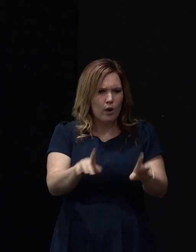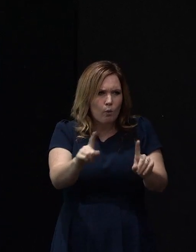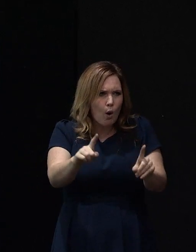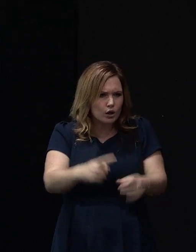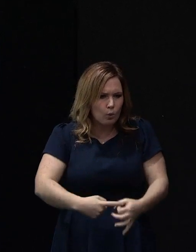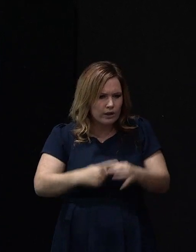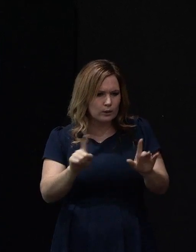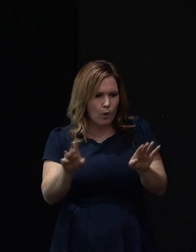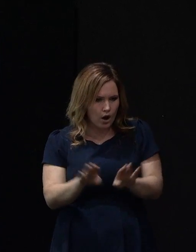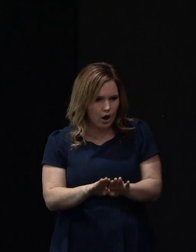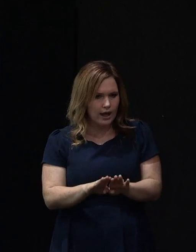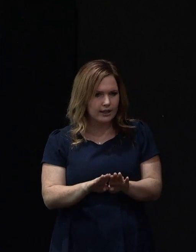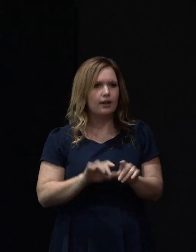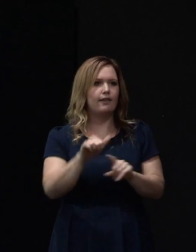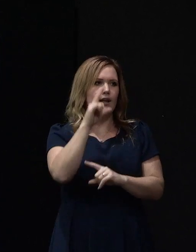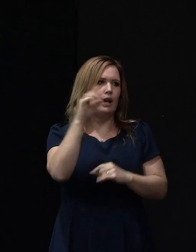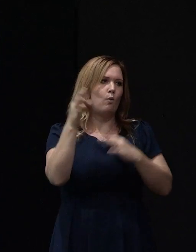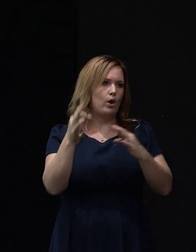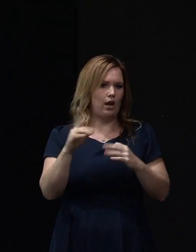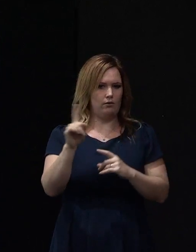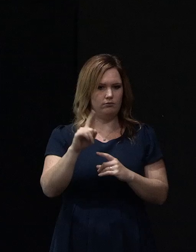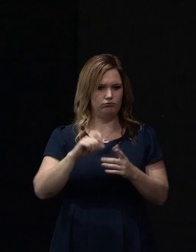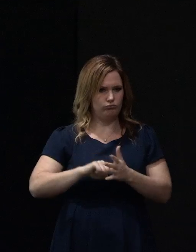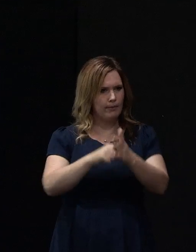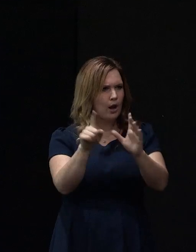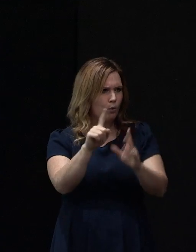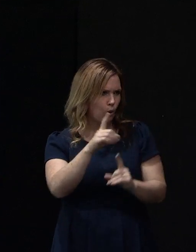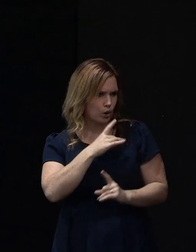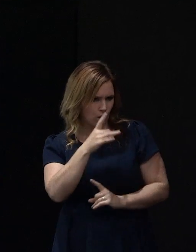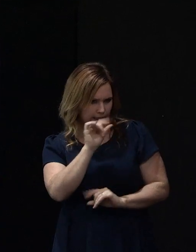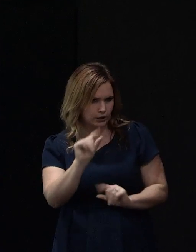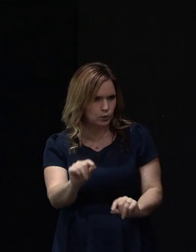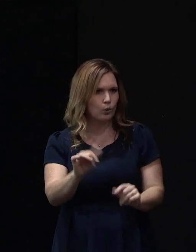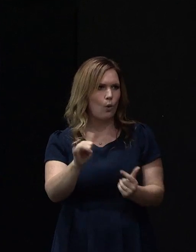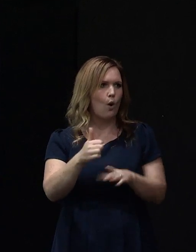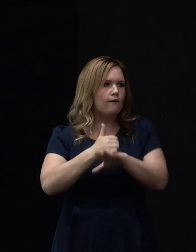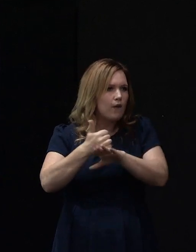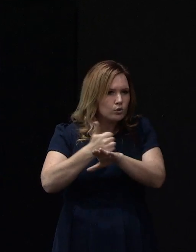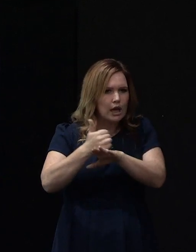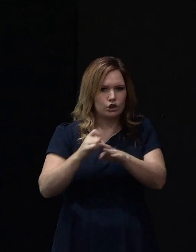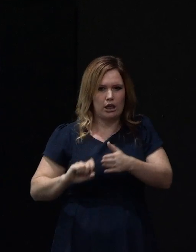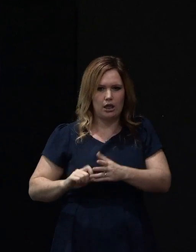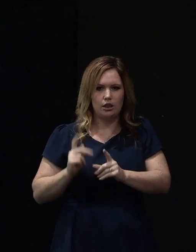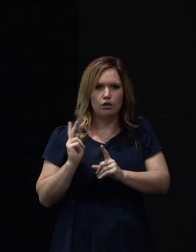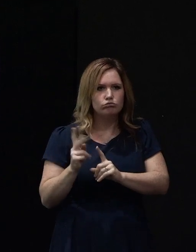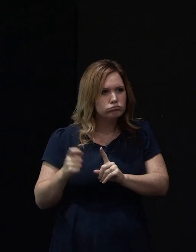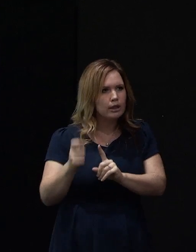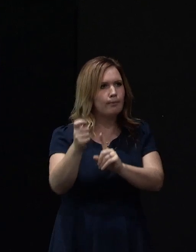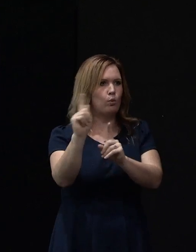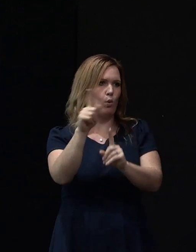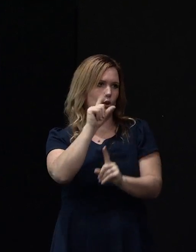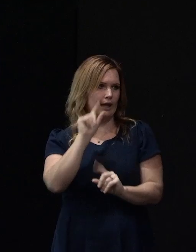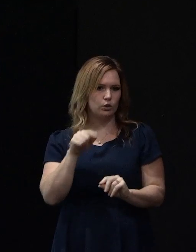when we're looking at the type of repair that needs to occur or the type of rebuild that might be appropriate for a particular foundation.